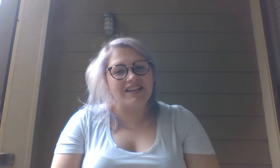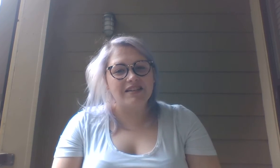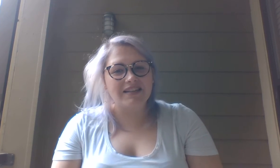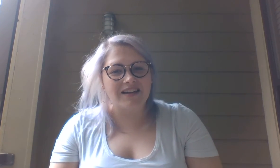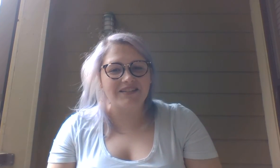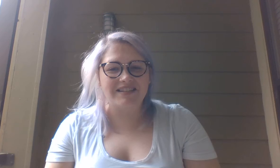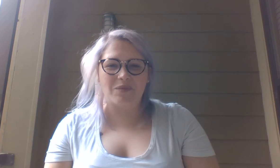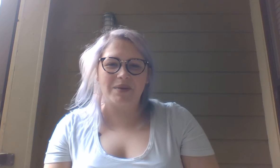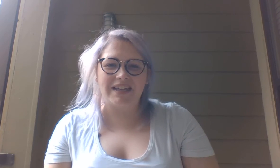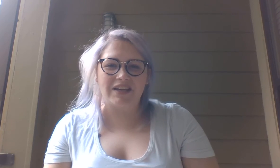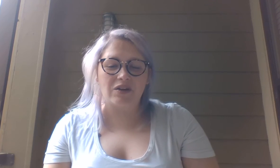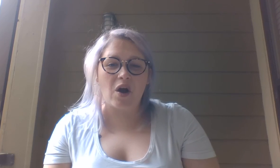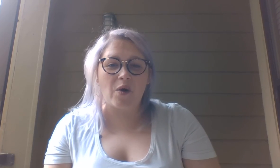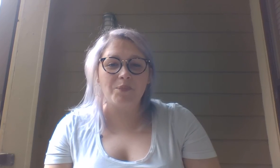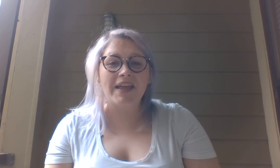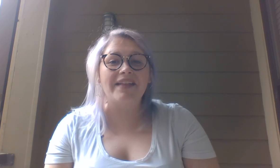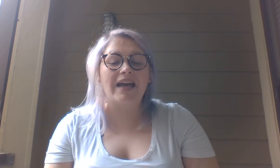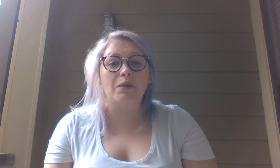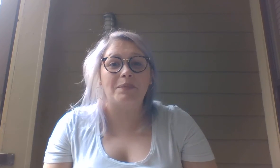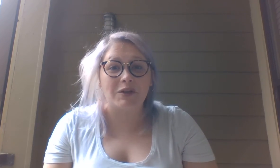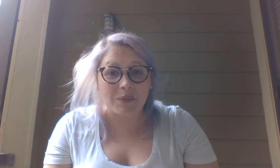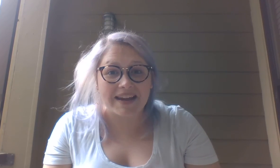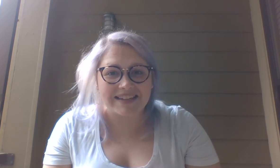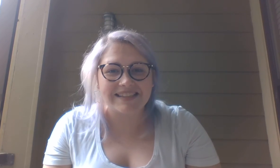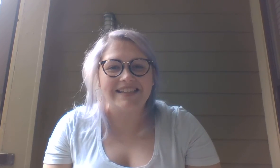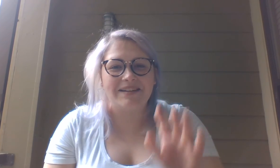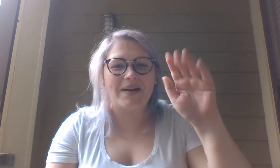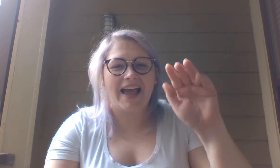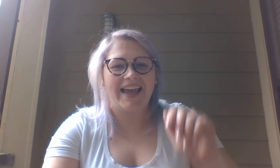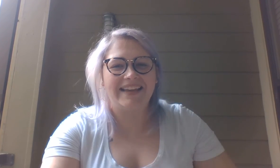teach that song to somebody in your home? That would be great. Bye.